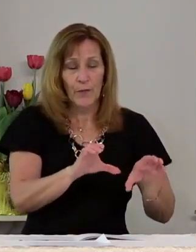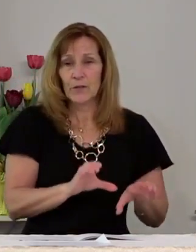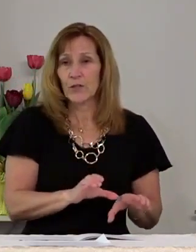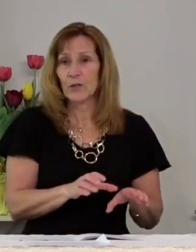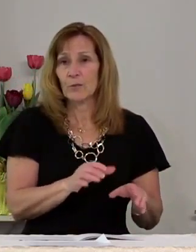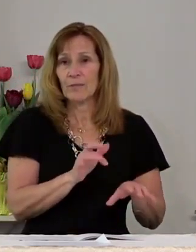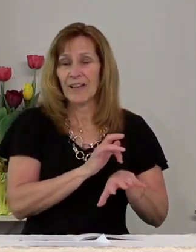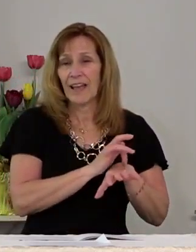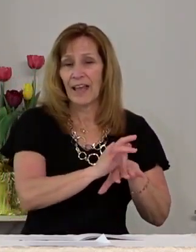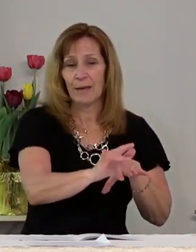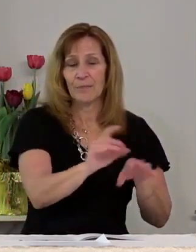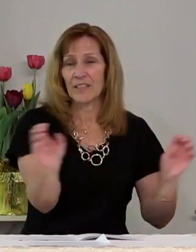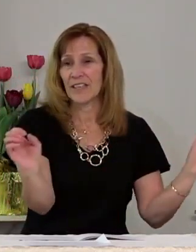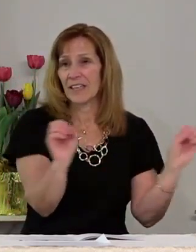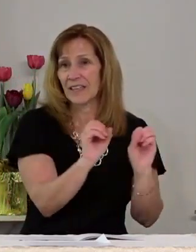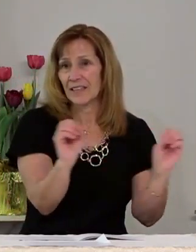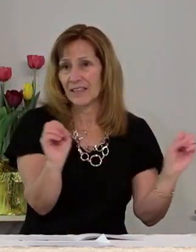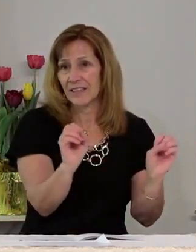is empty